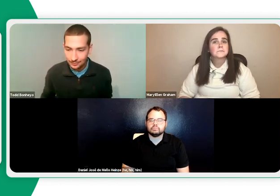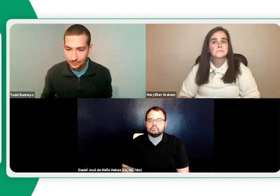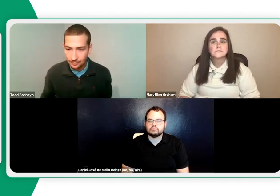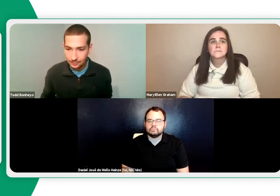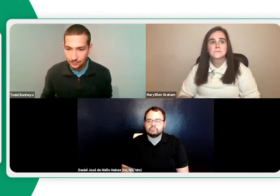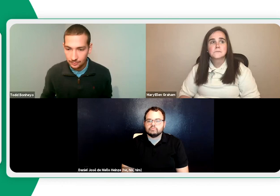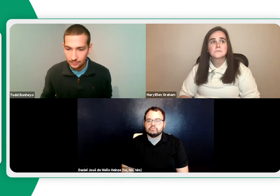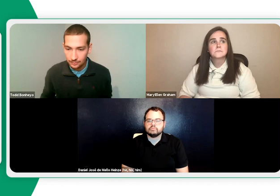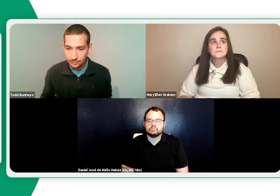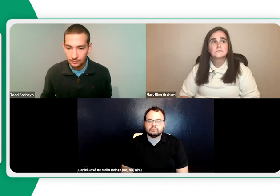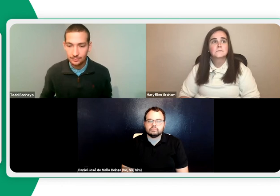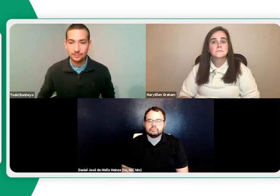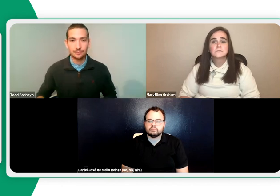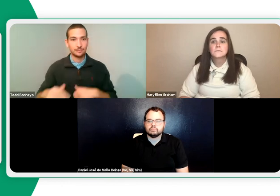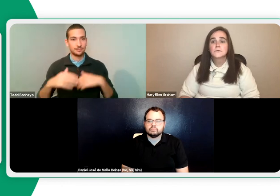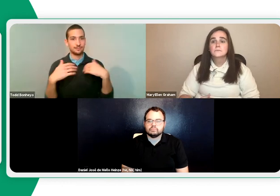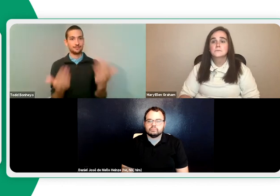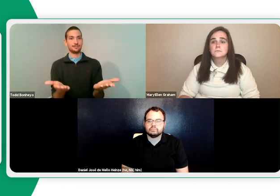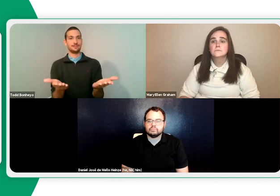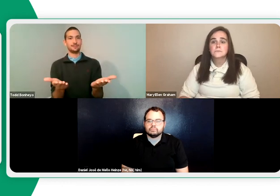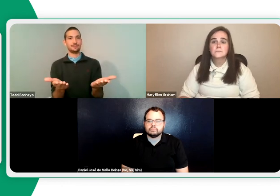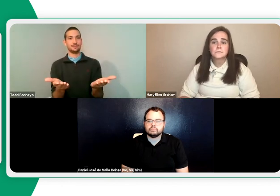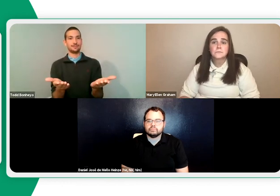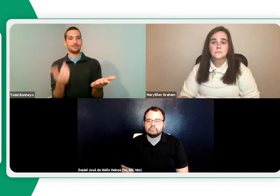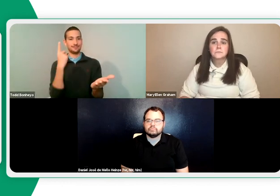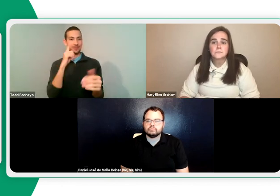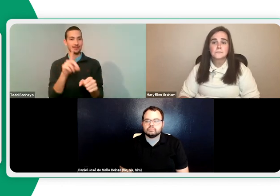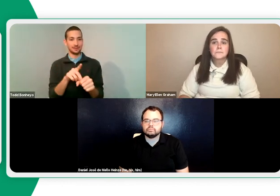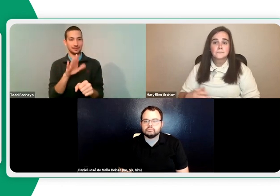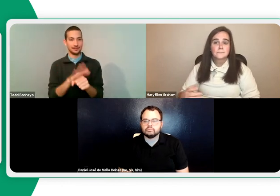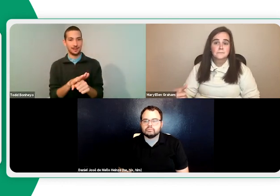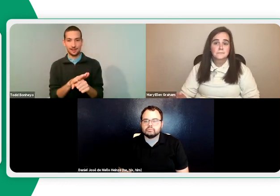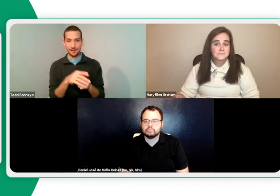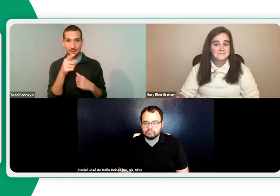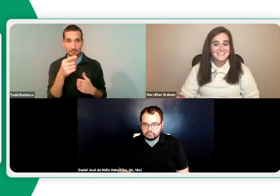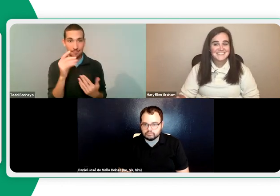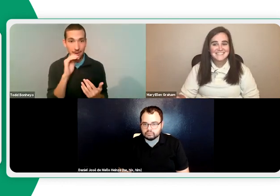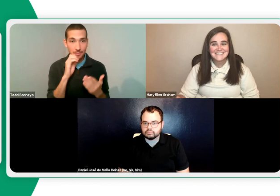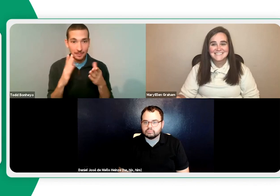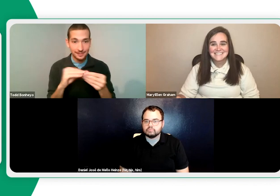responds to your question out there in the audience. Thank you so much. Next question is for Daniel.